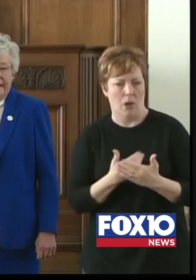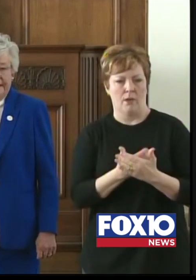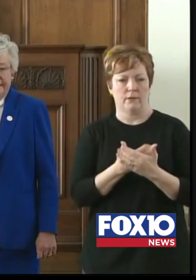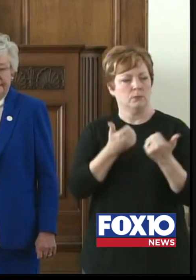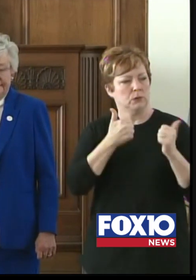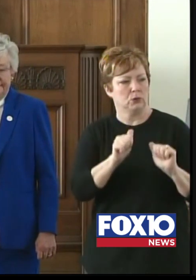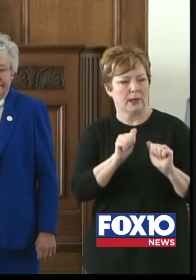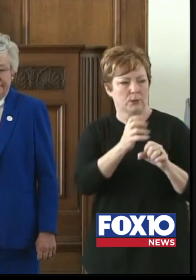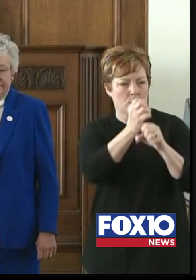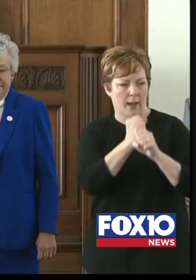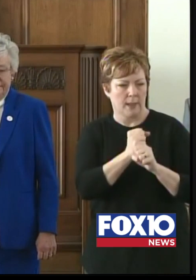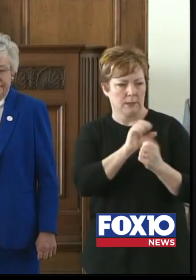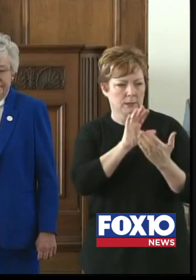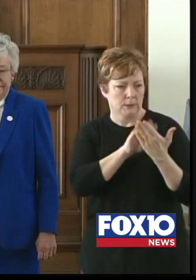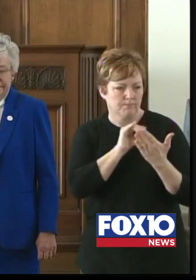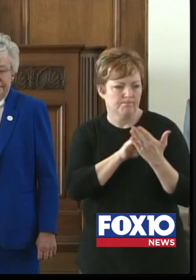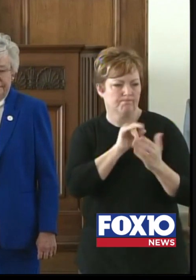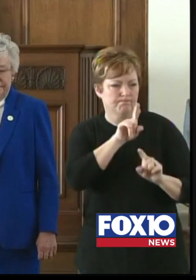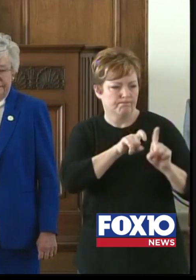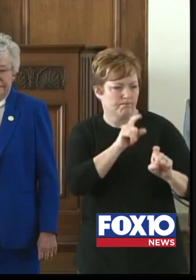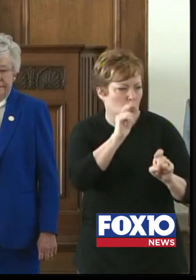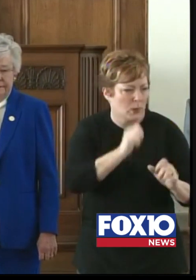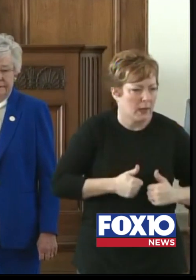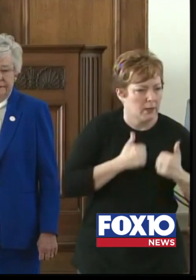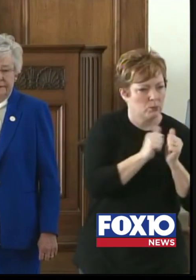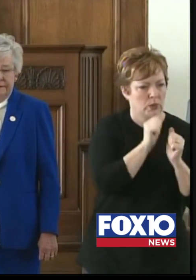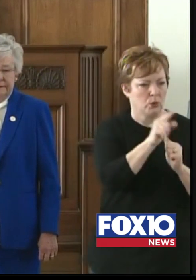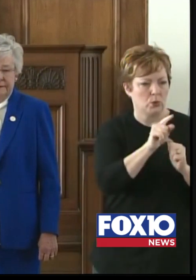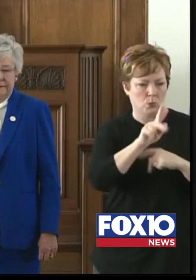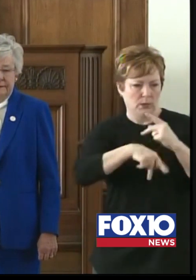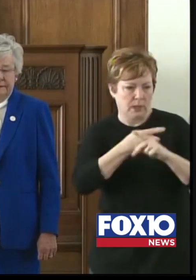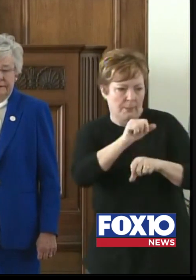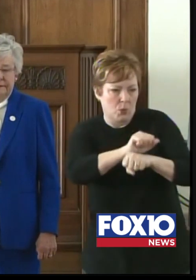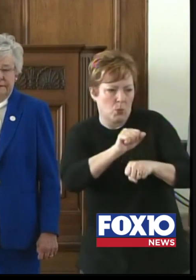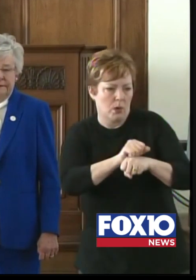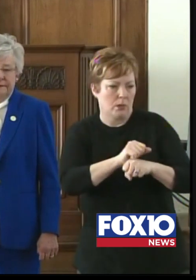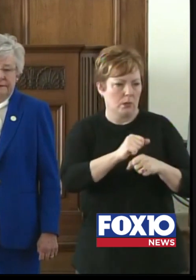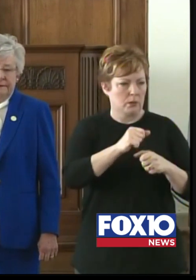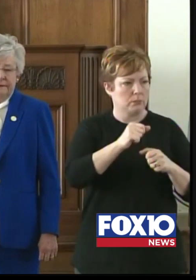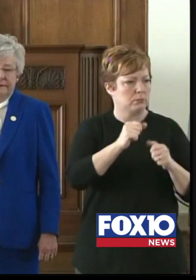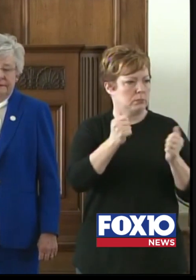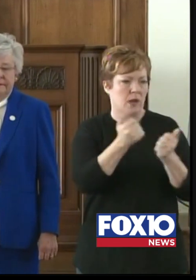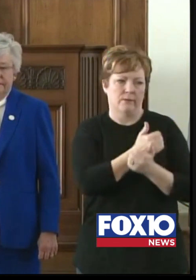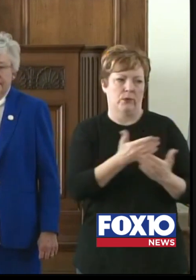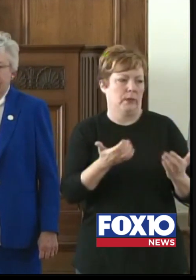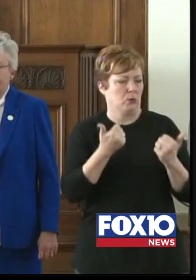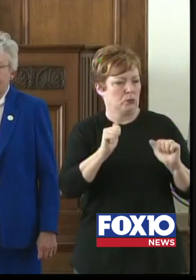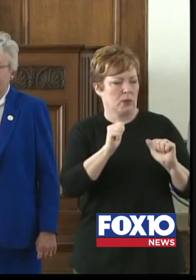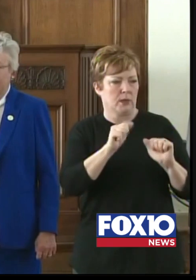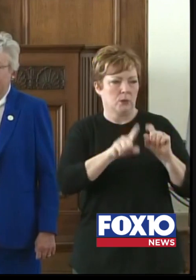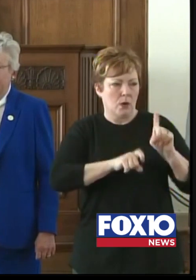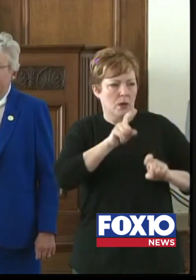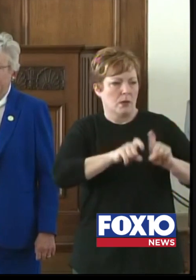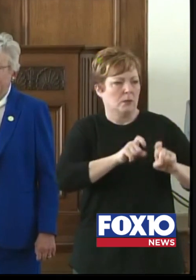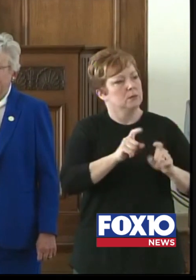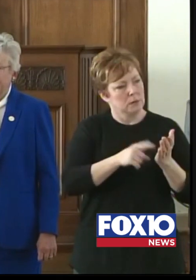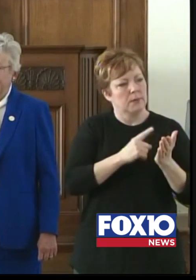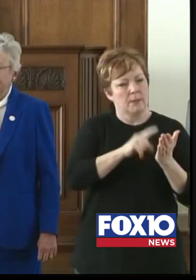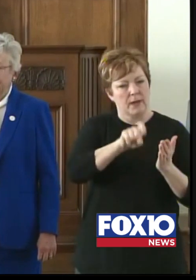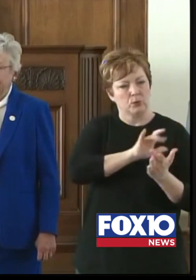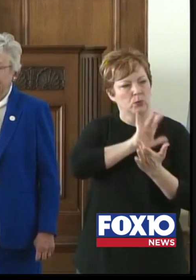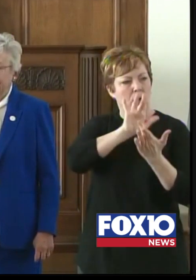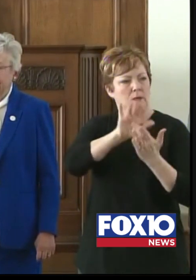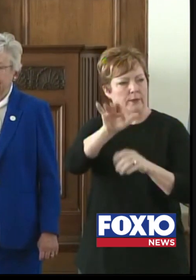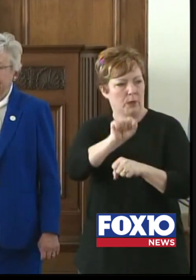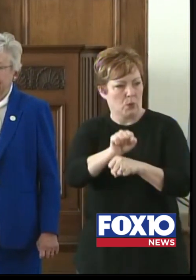from them, learn from them who lives at home with them and what type of workplace they're in. And in many cases, we have to contact the workplace in case